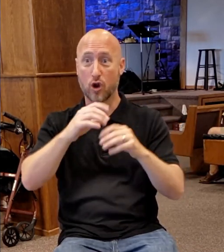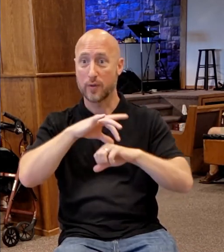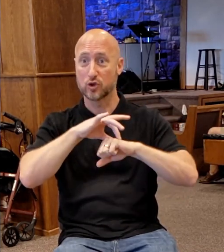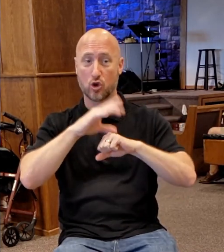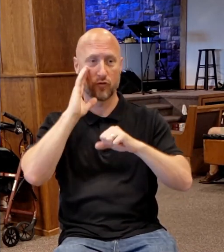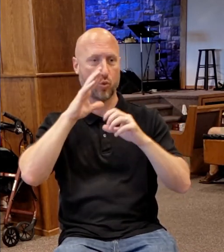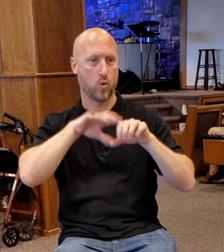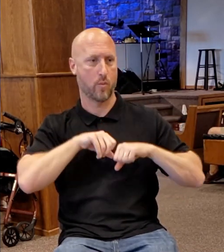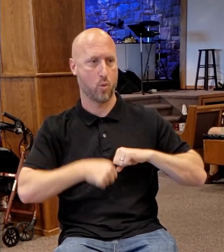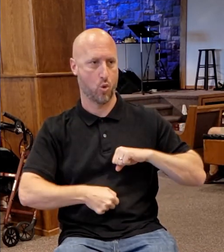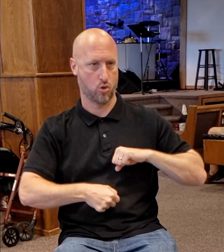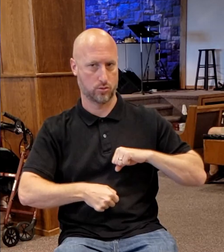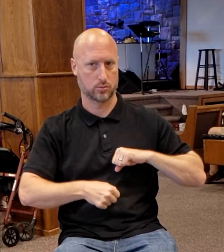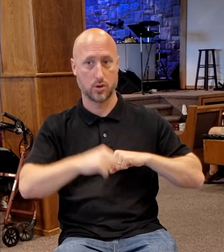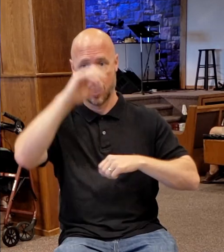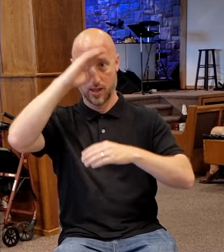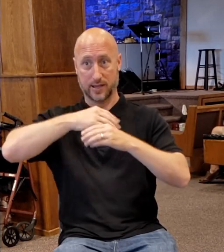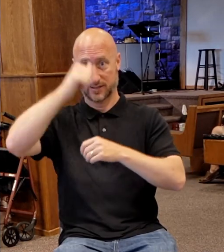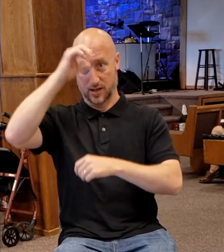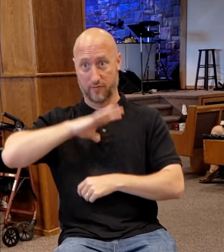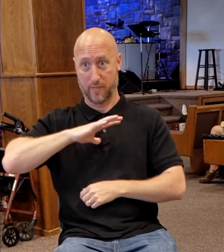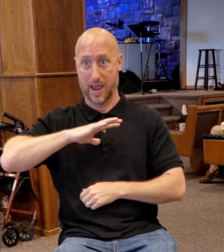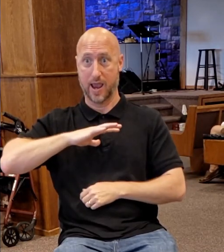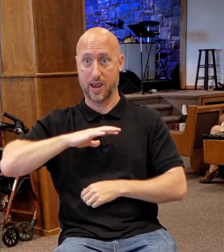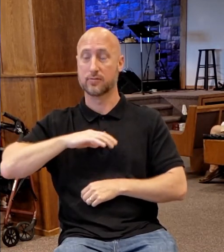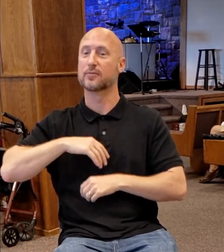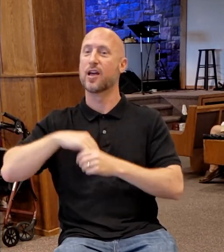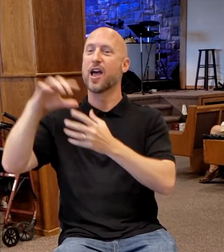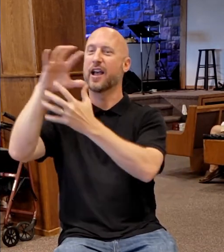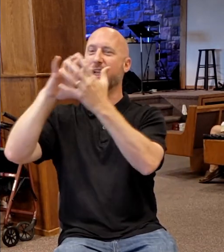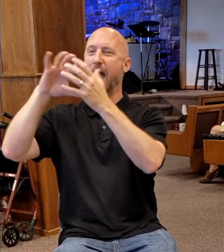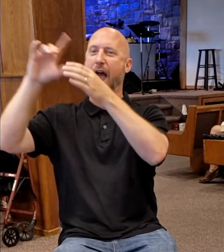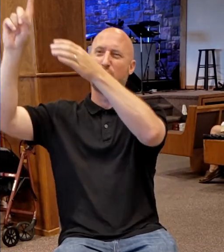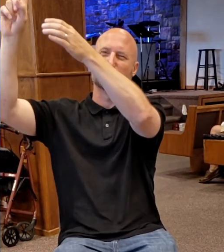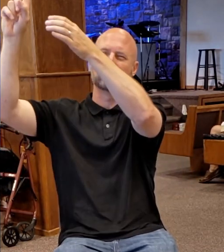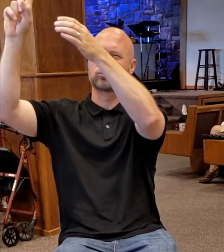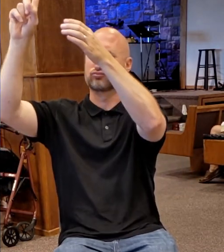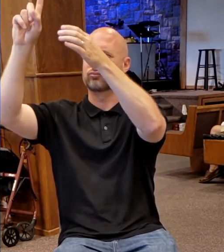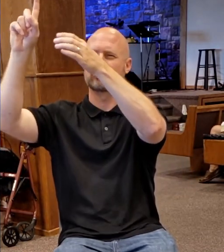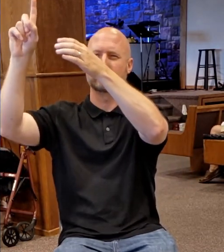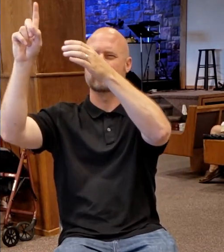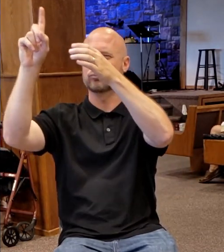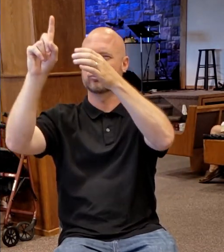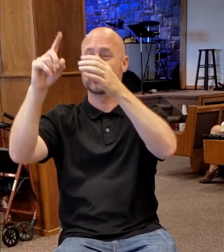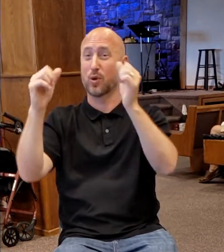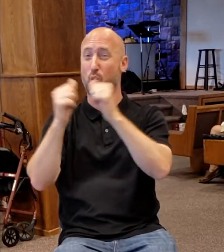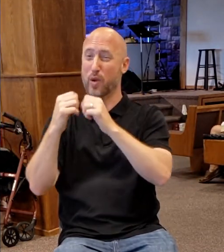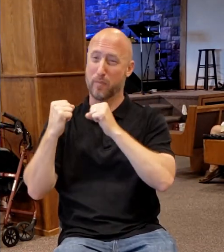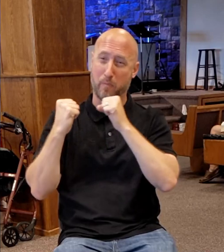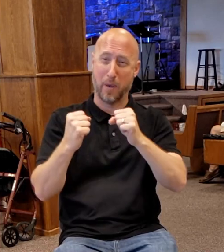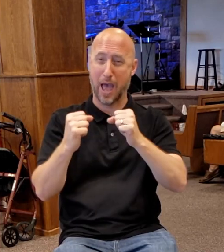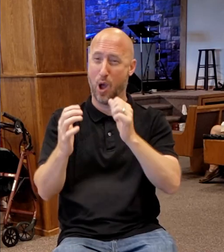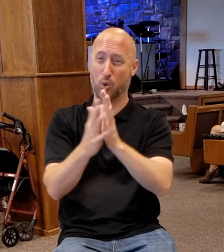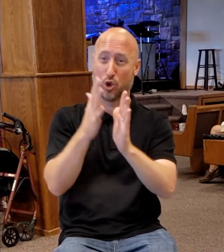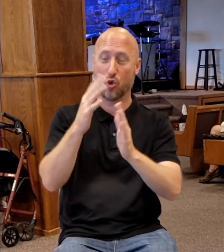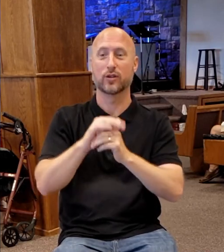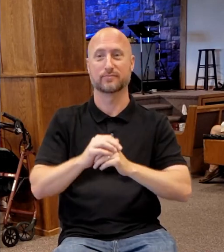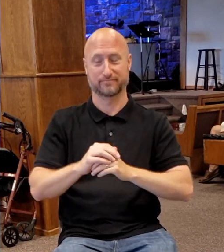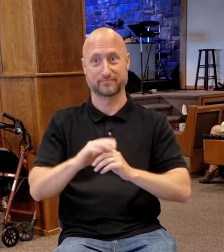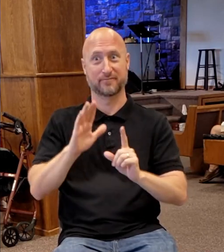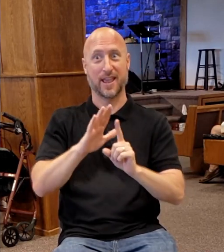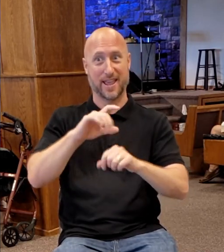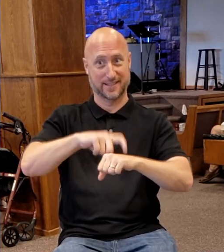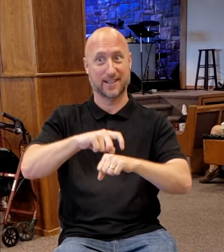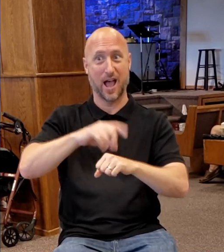the Son of Man coming in the clouds of heaven with power and great glory. His time's going to come. It's coming, he said to